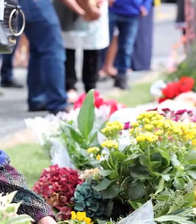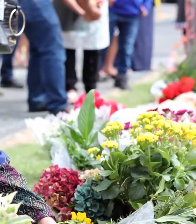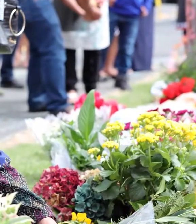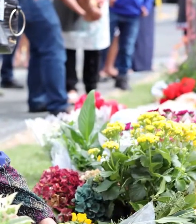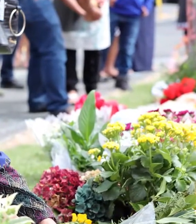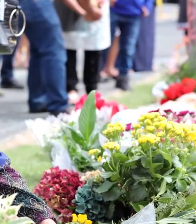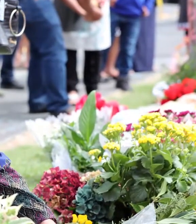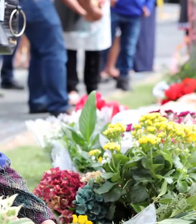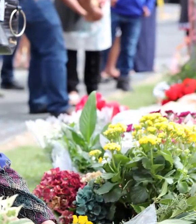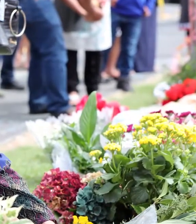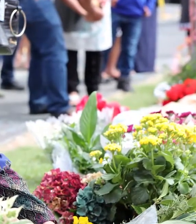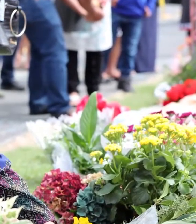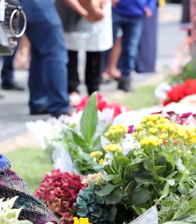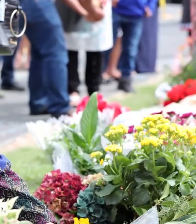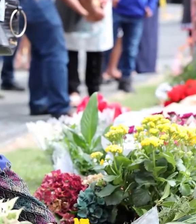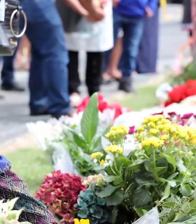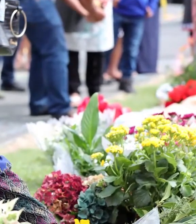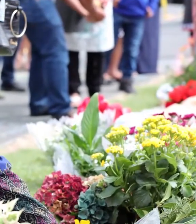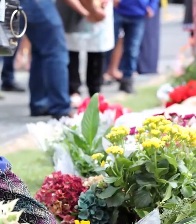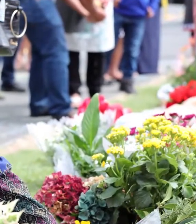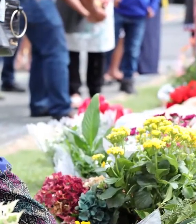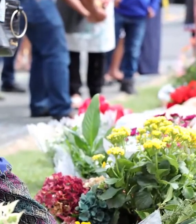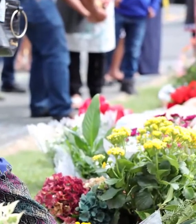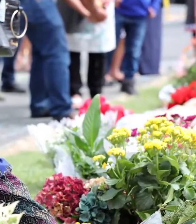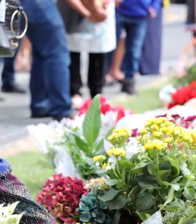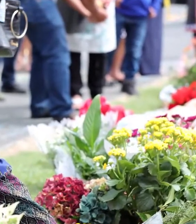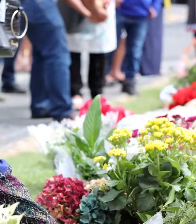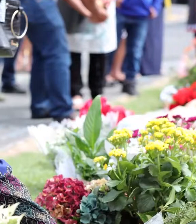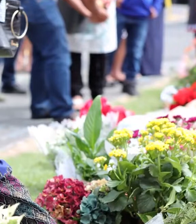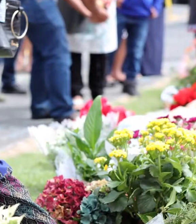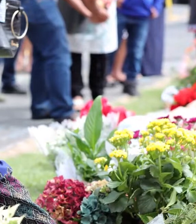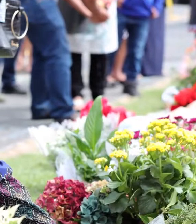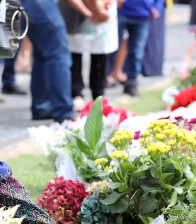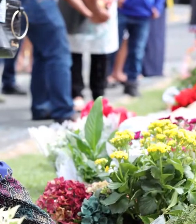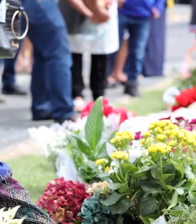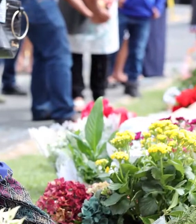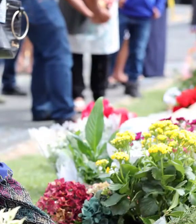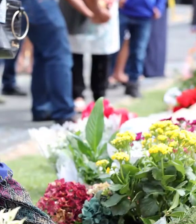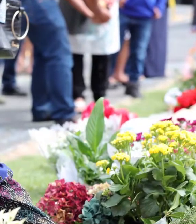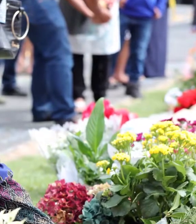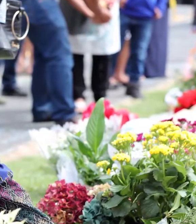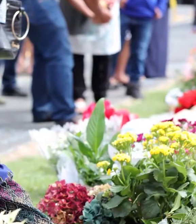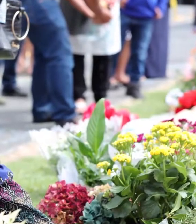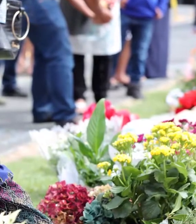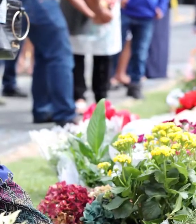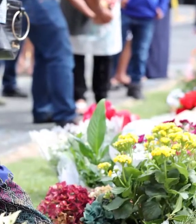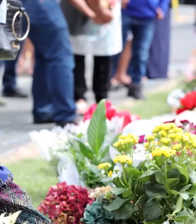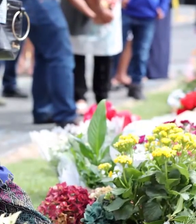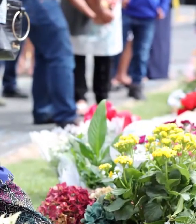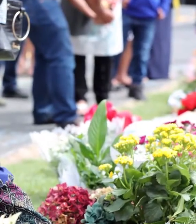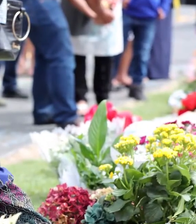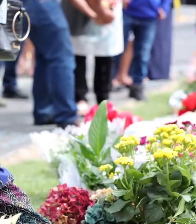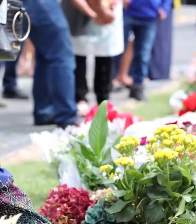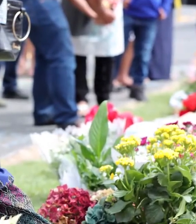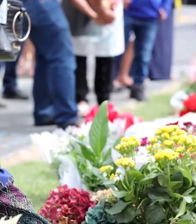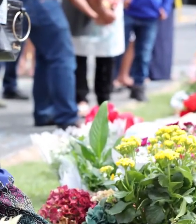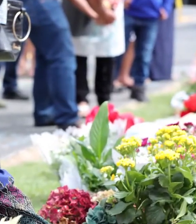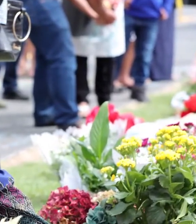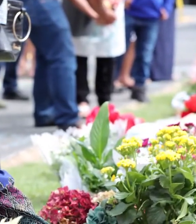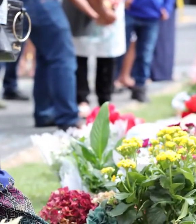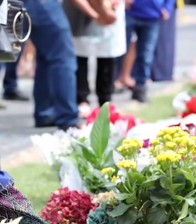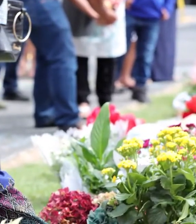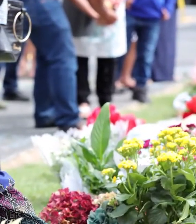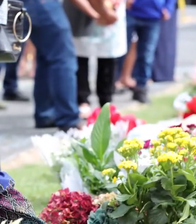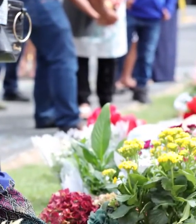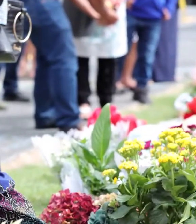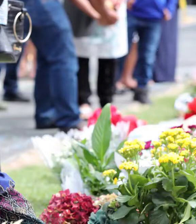discretion of family members as to whether or not that's what they would be seeking. But my understanding is it could be used for that purpose. Have you had